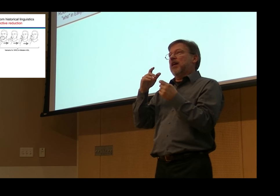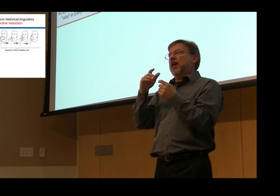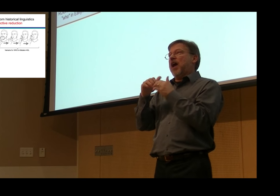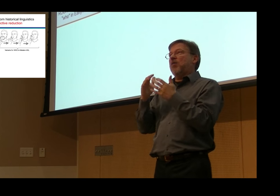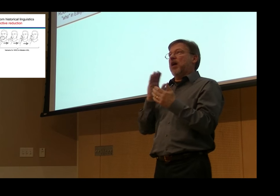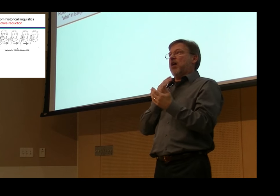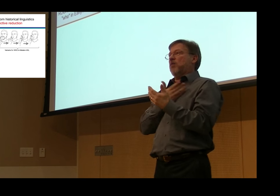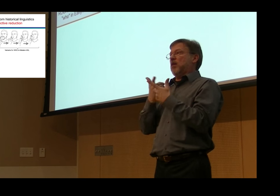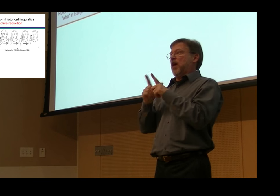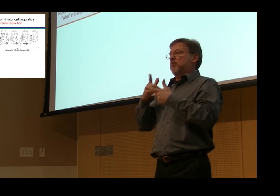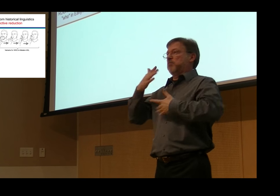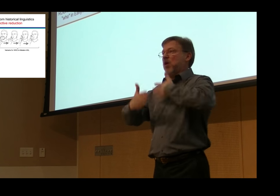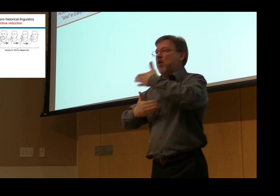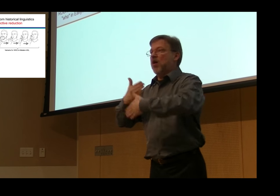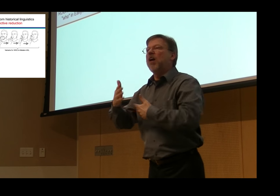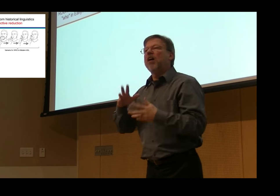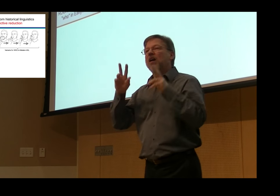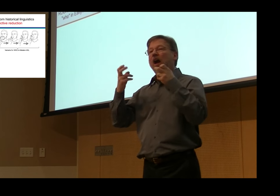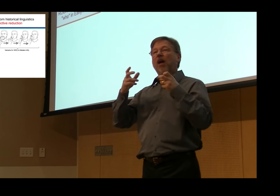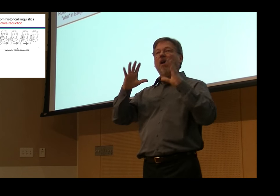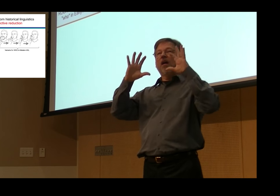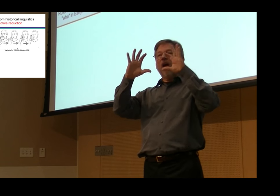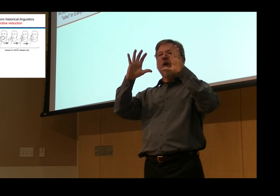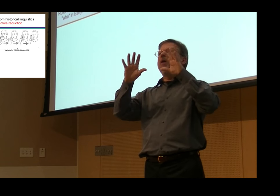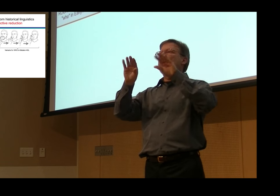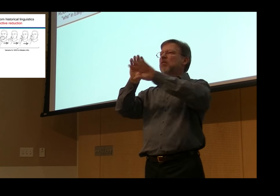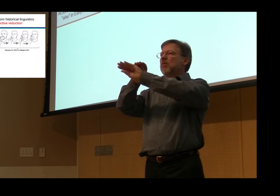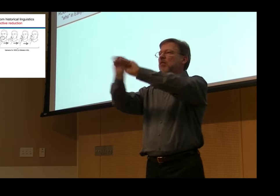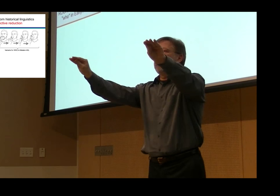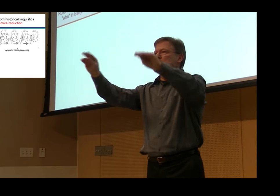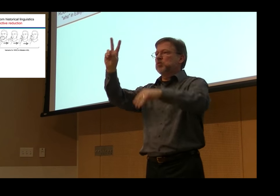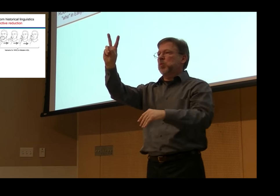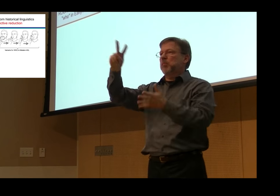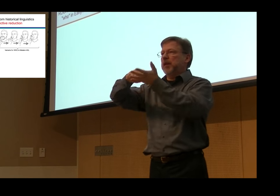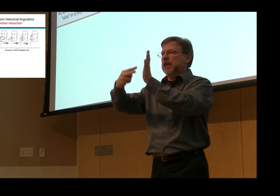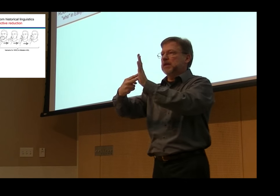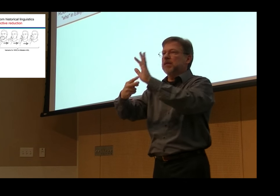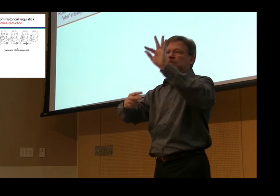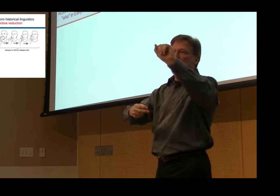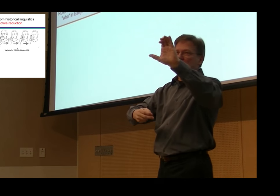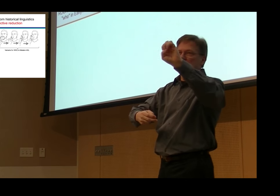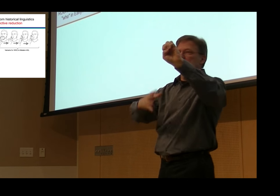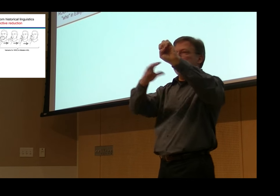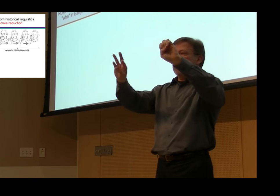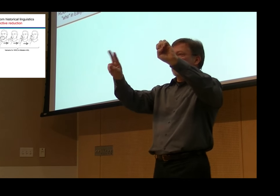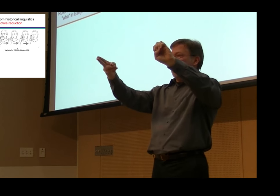also recognized conflicts and other issues with other signers. We finally came to the